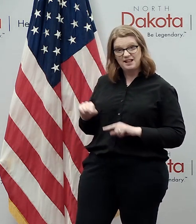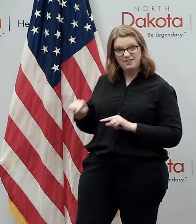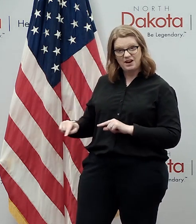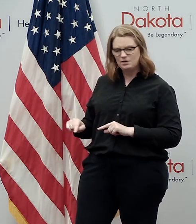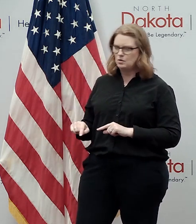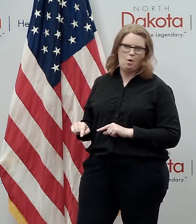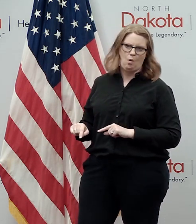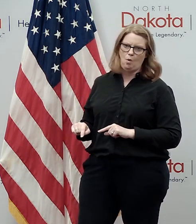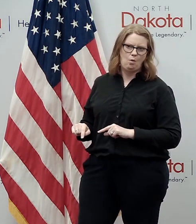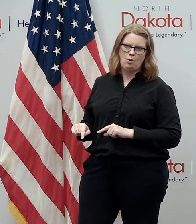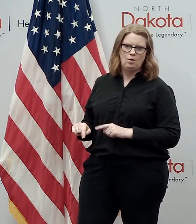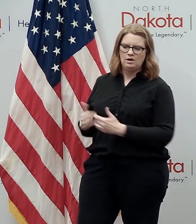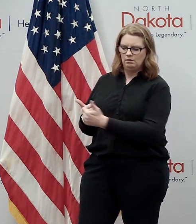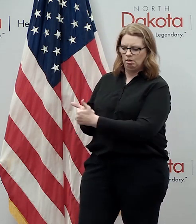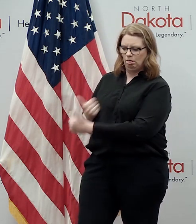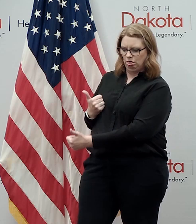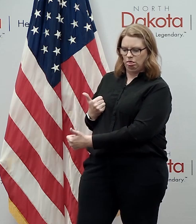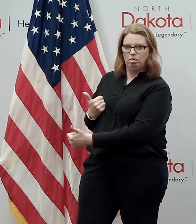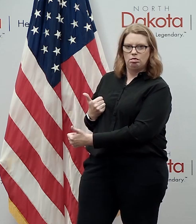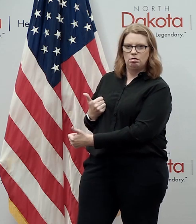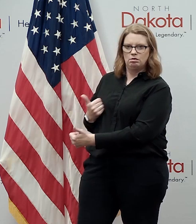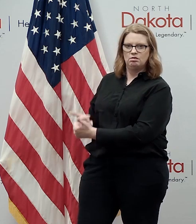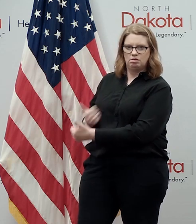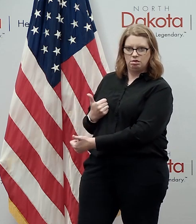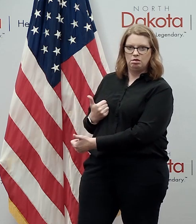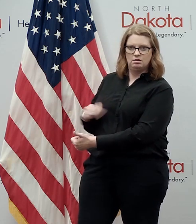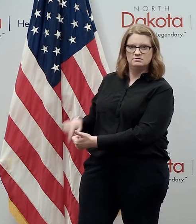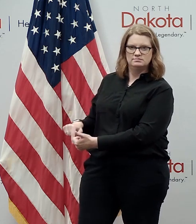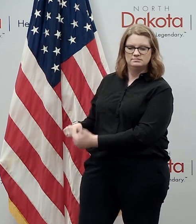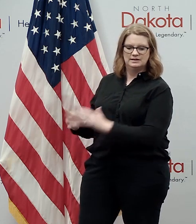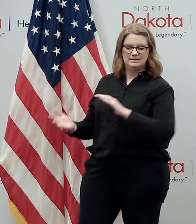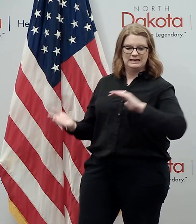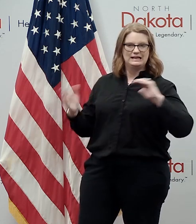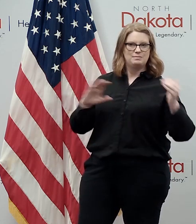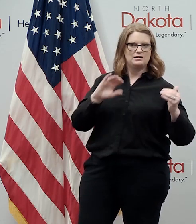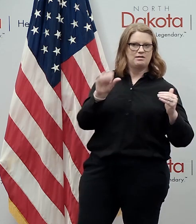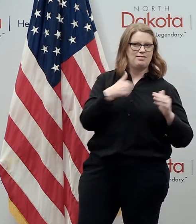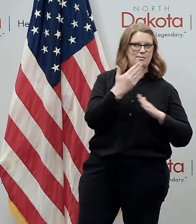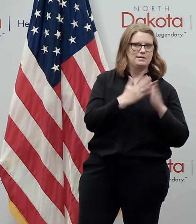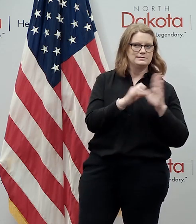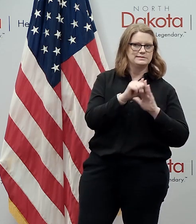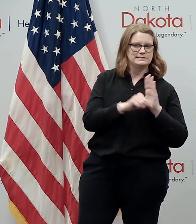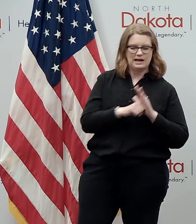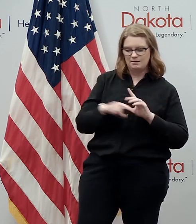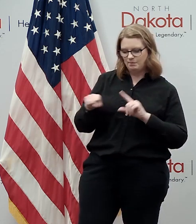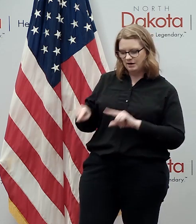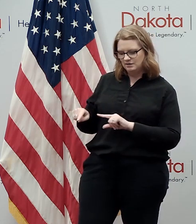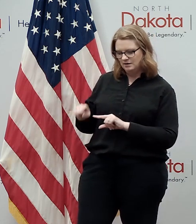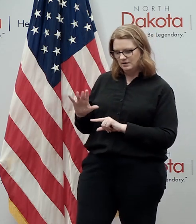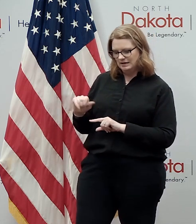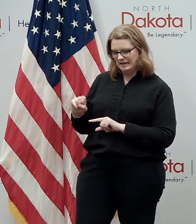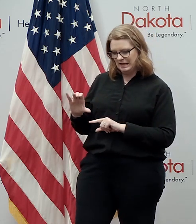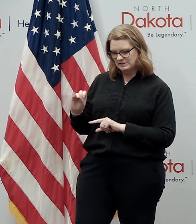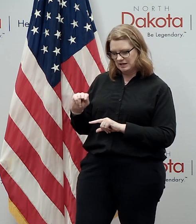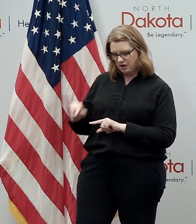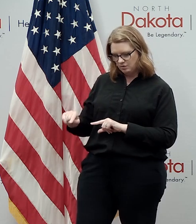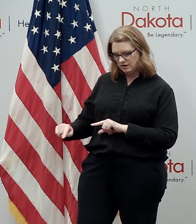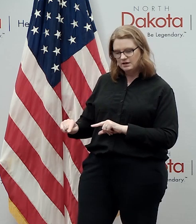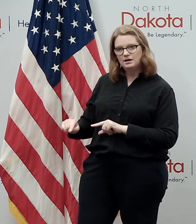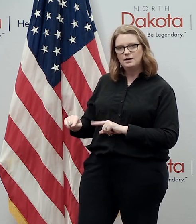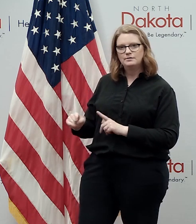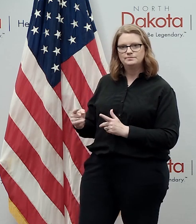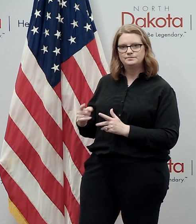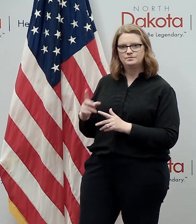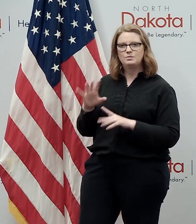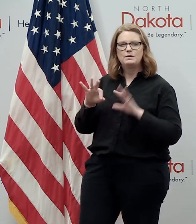under a little bit relative to others. But we do want to make sure that we're looking for prevalence. And so we